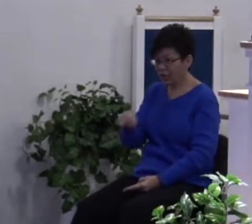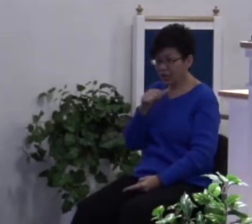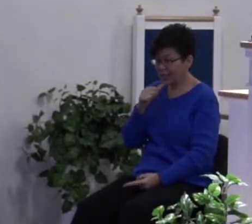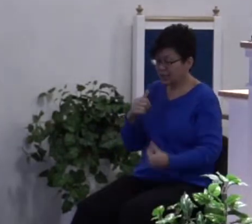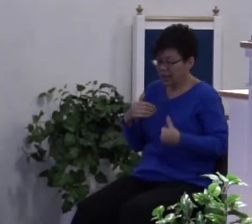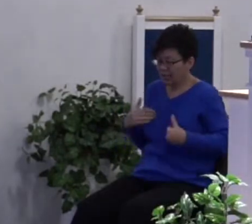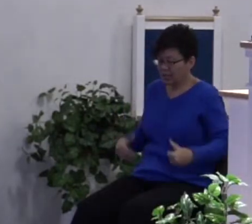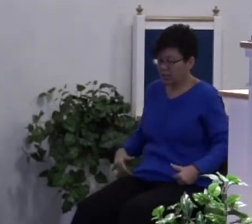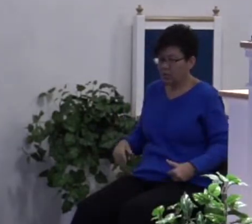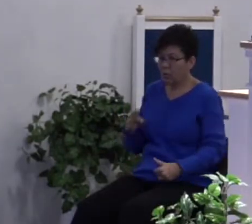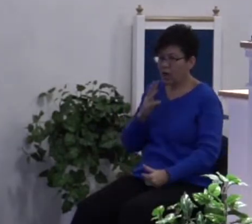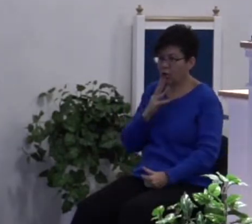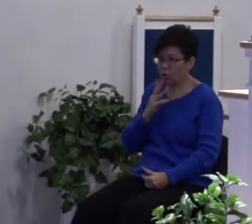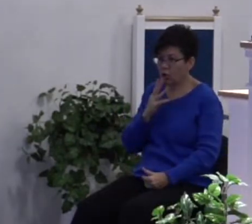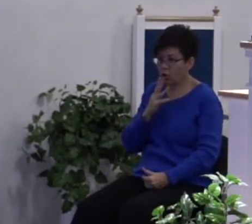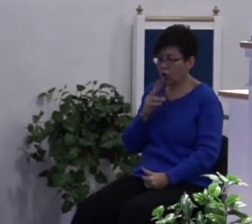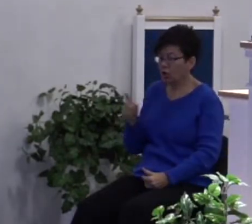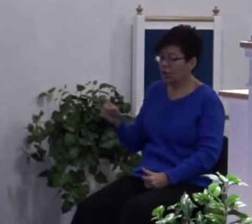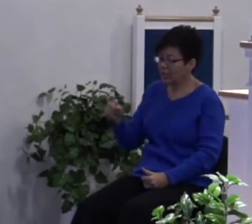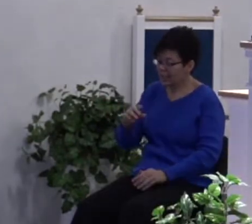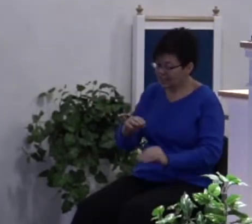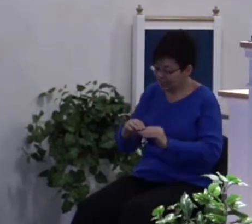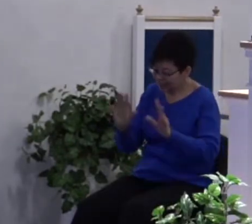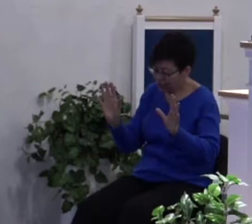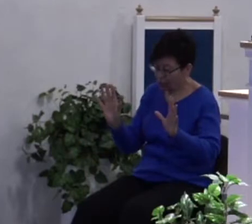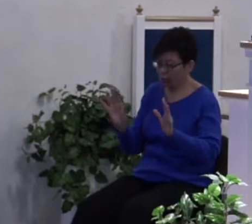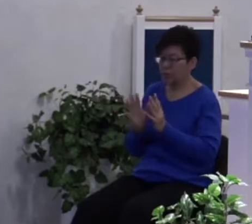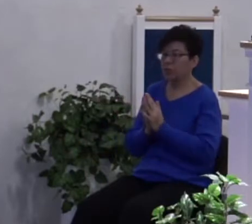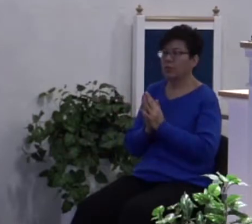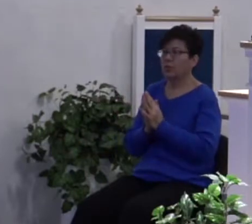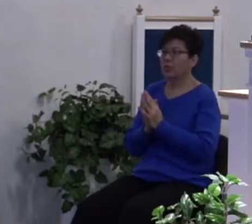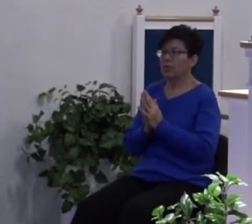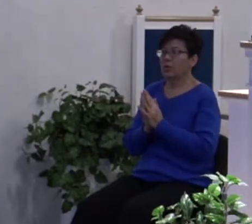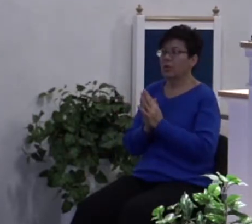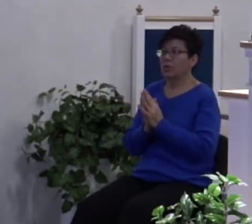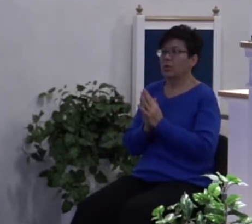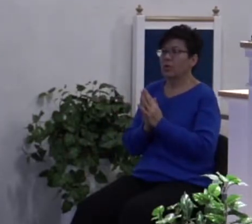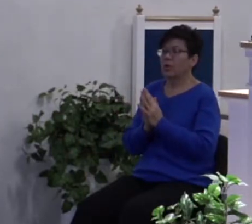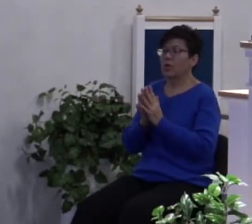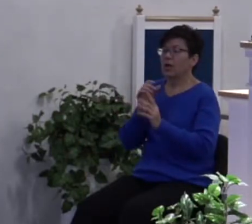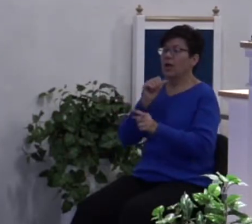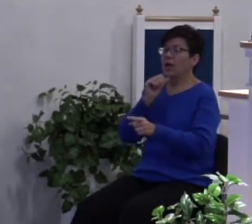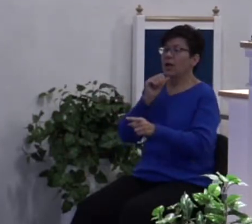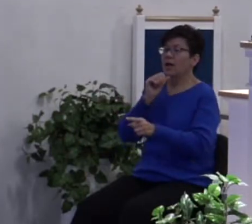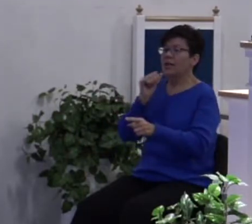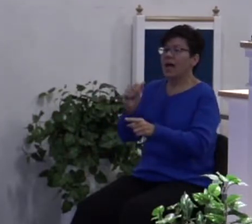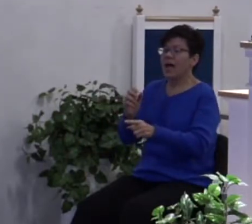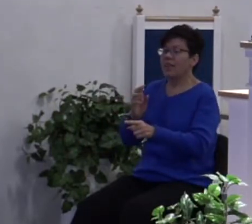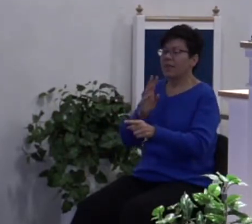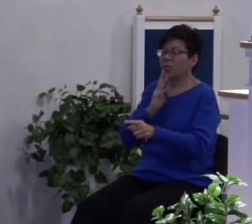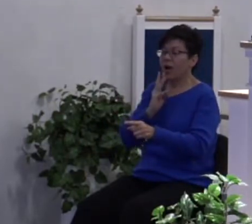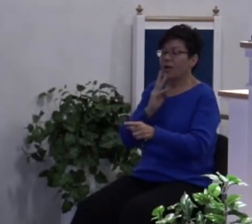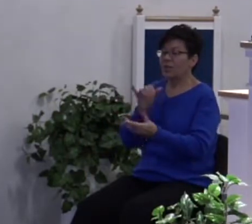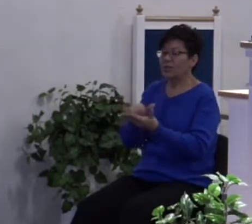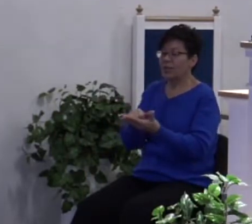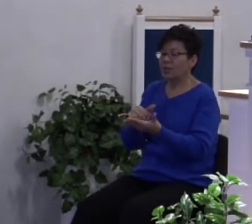water. He's very clear about that. Not the waters that you drink, but